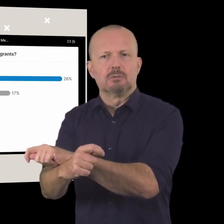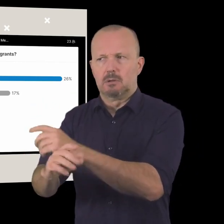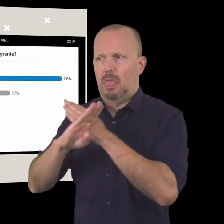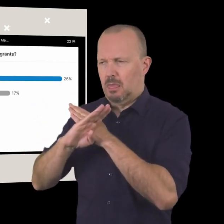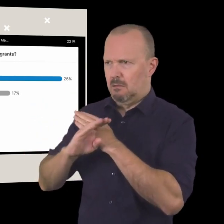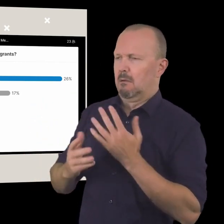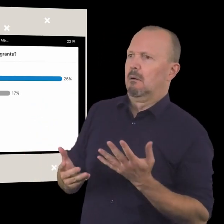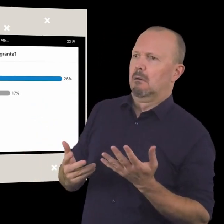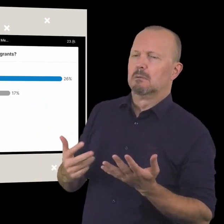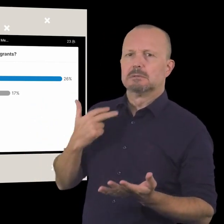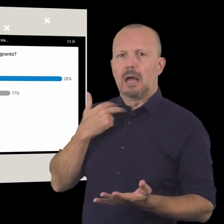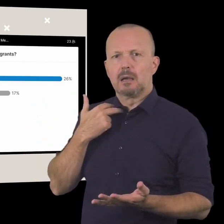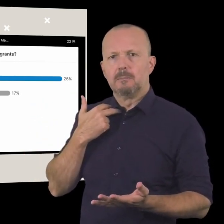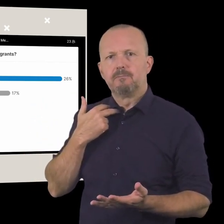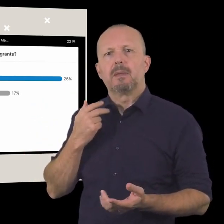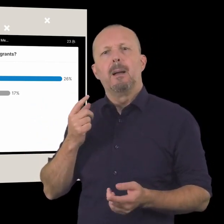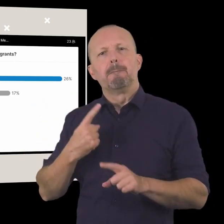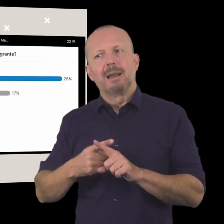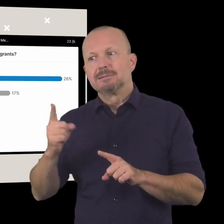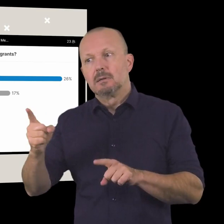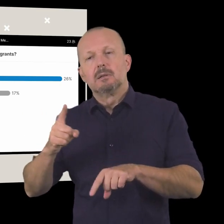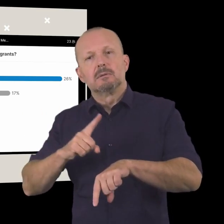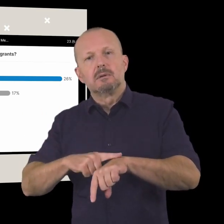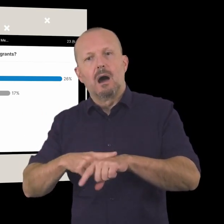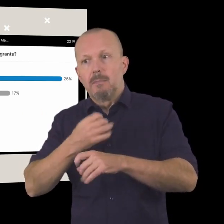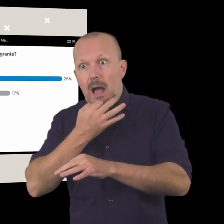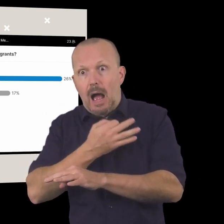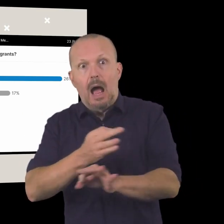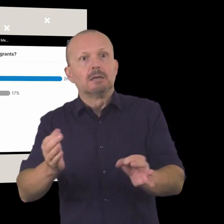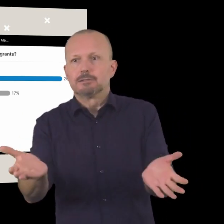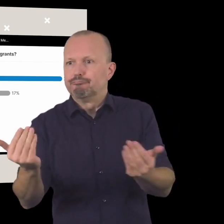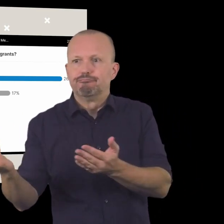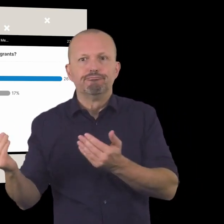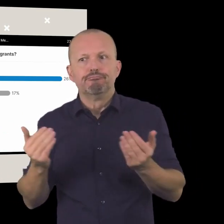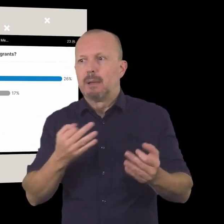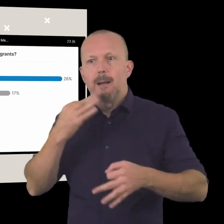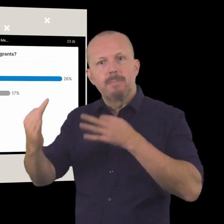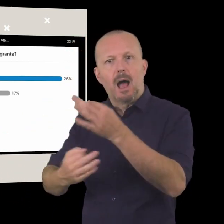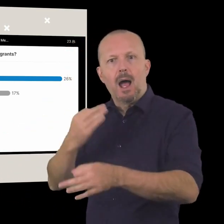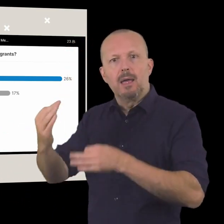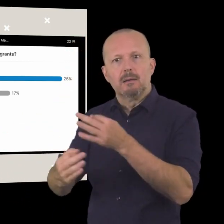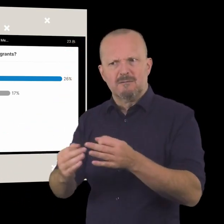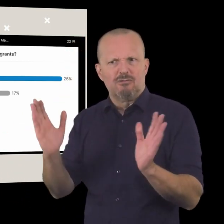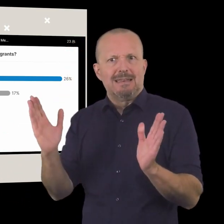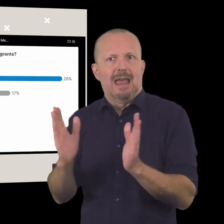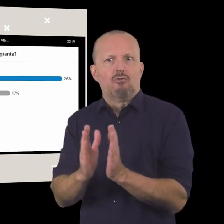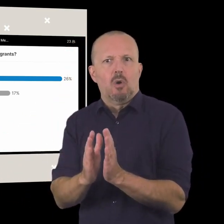level too uh the pull for grants is is sometimes getting smaller and the number of organizations looking for grants is